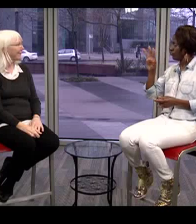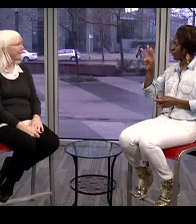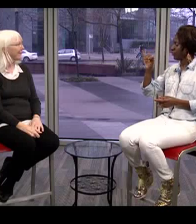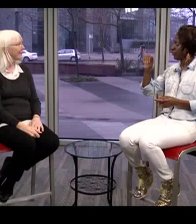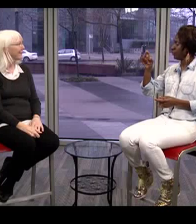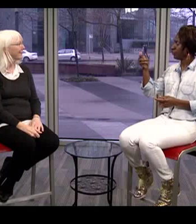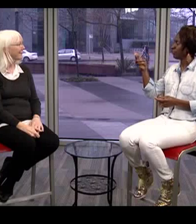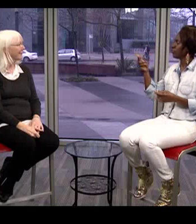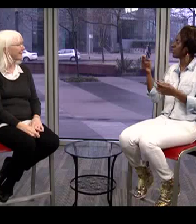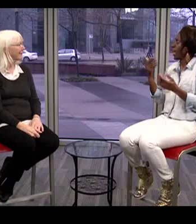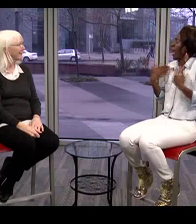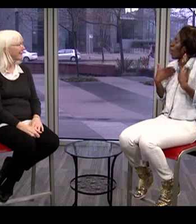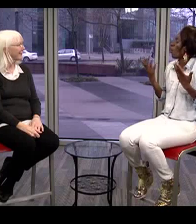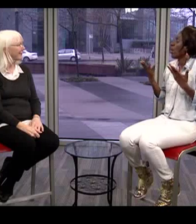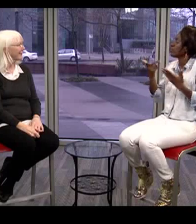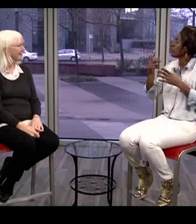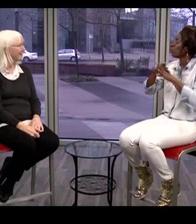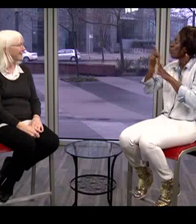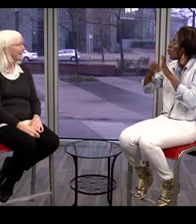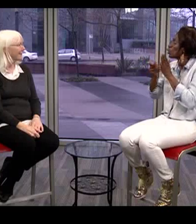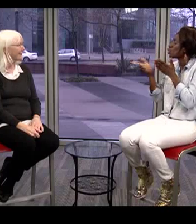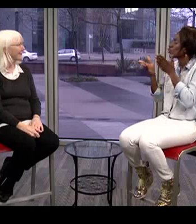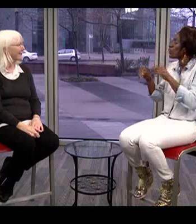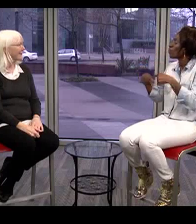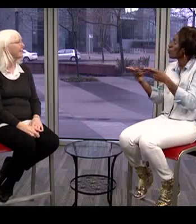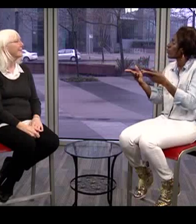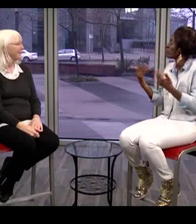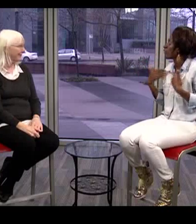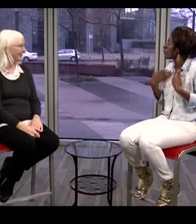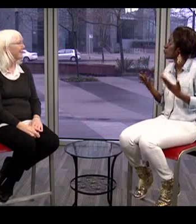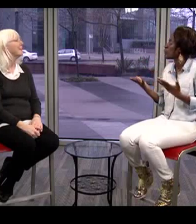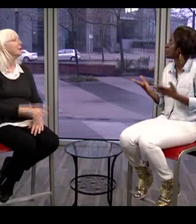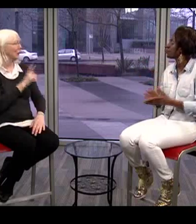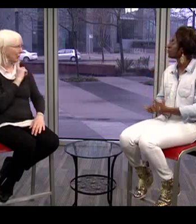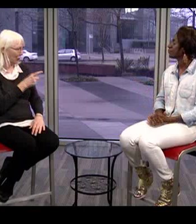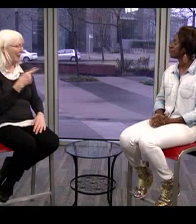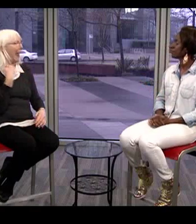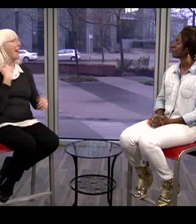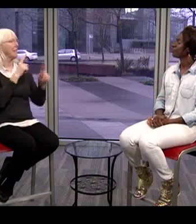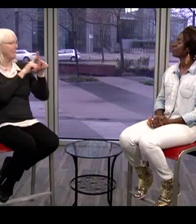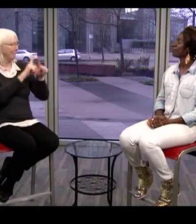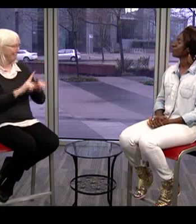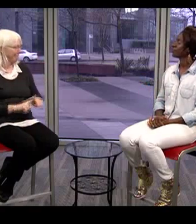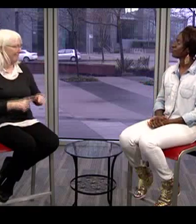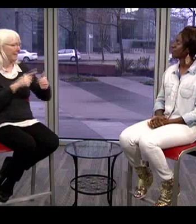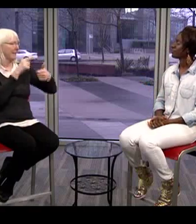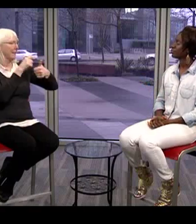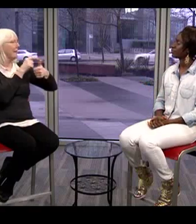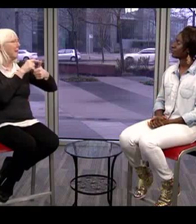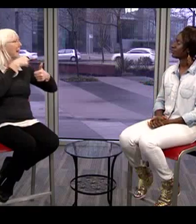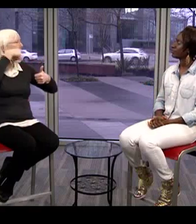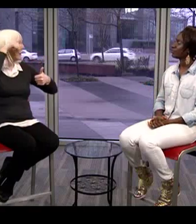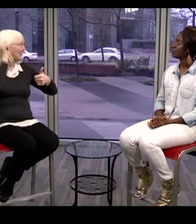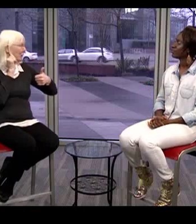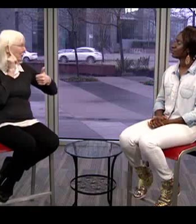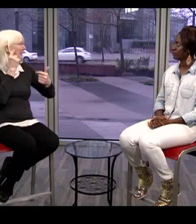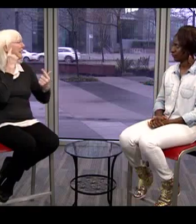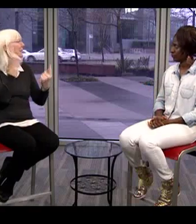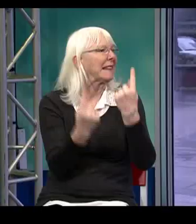1956. Wow, that has been quite a while. What type of programs and services does WIDHH have? Oh, we have a variety of services. We